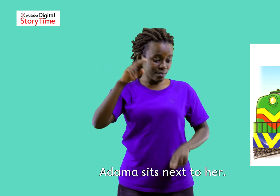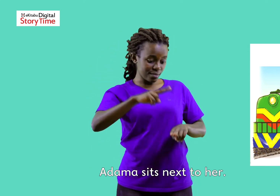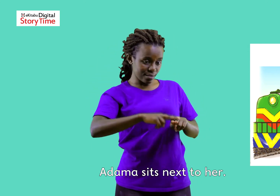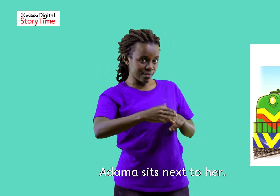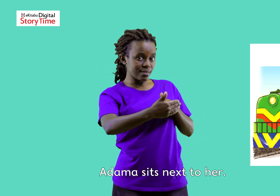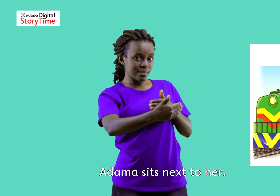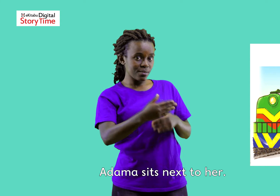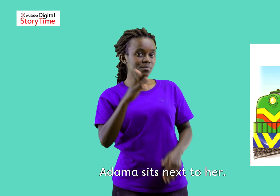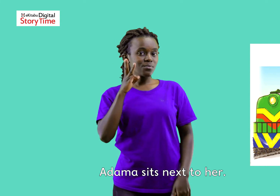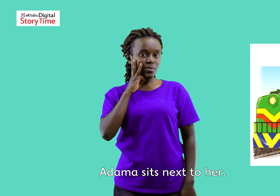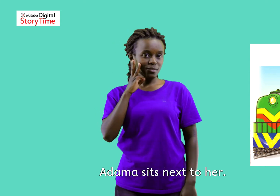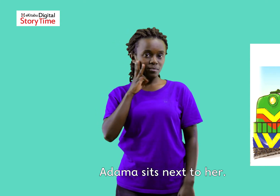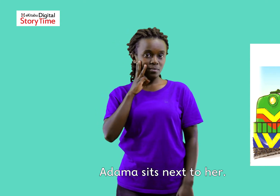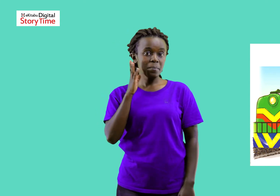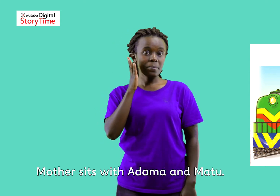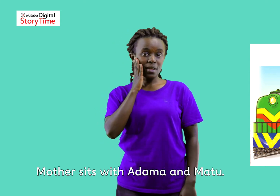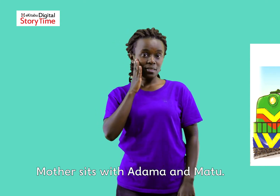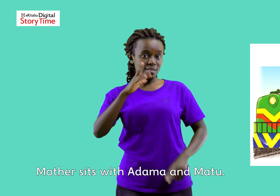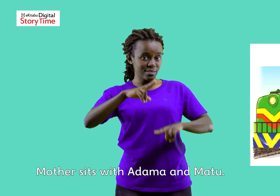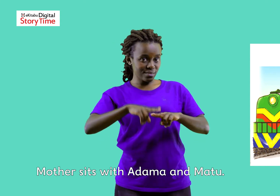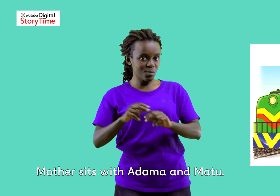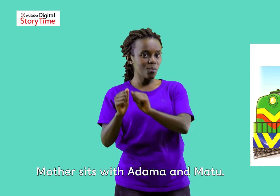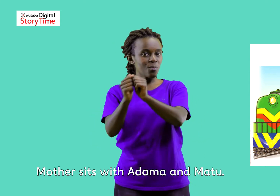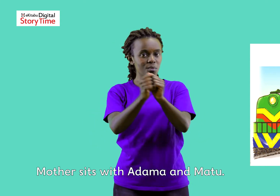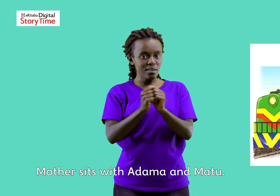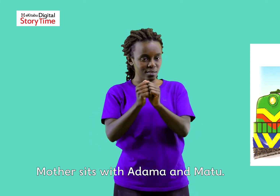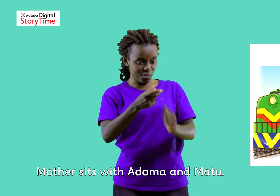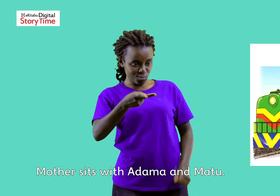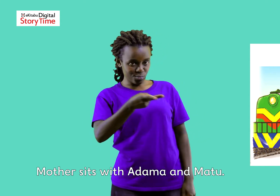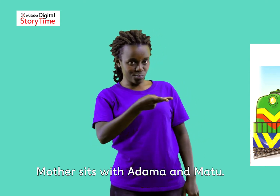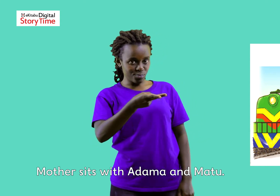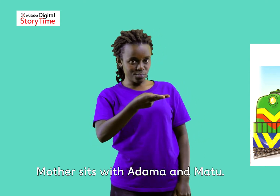Adama sits next to her. Mother sits with Adama and Matu.